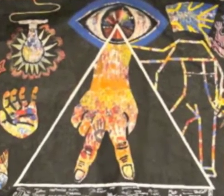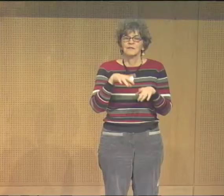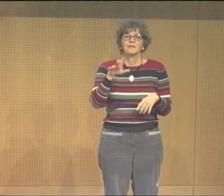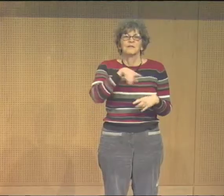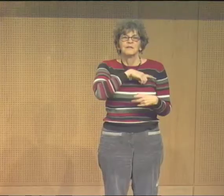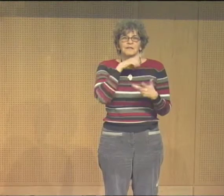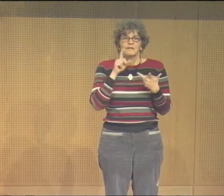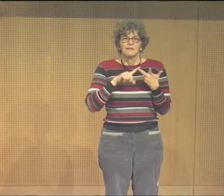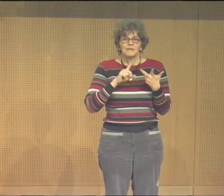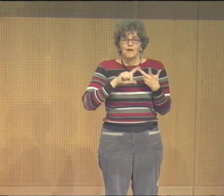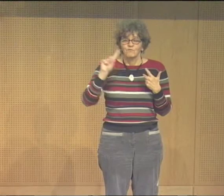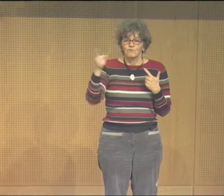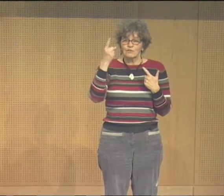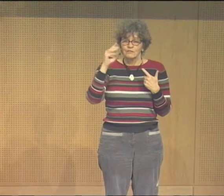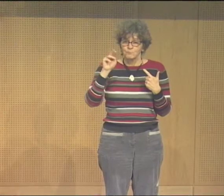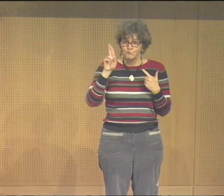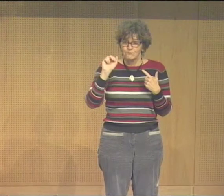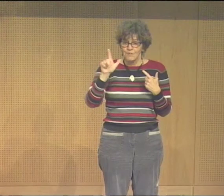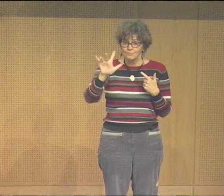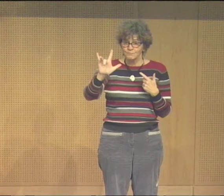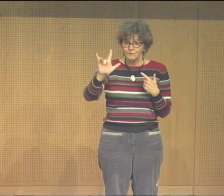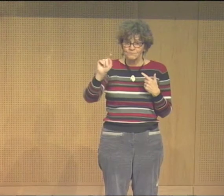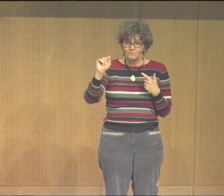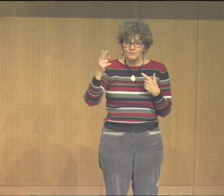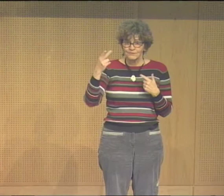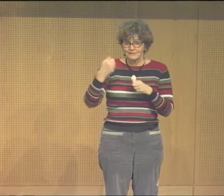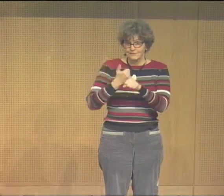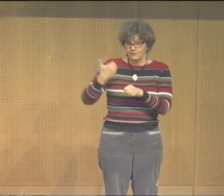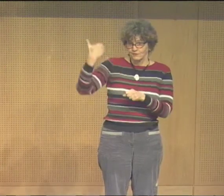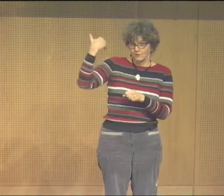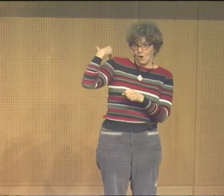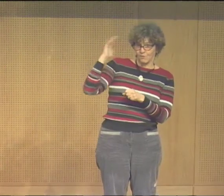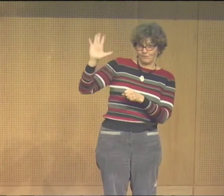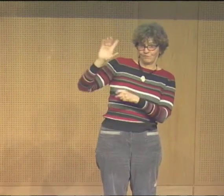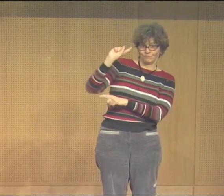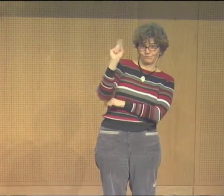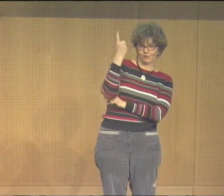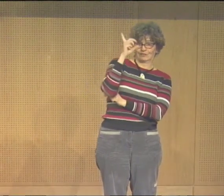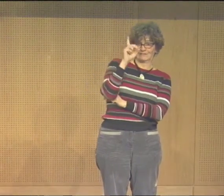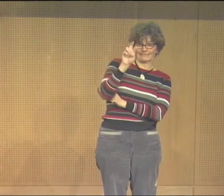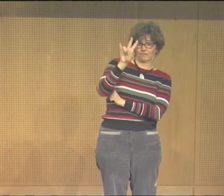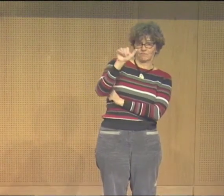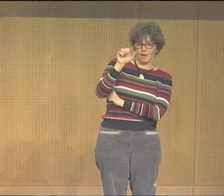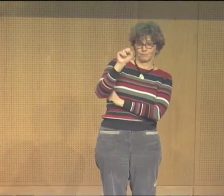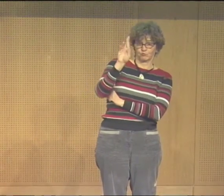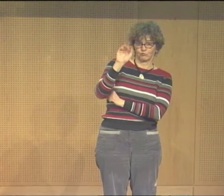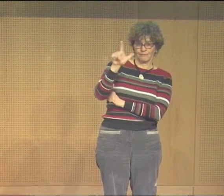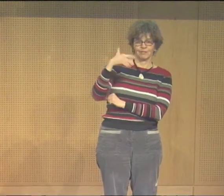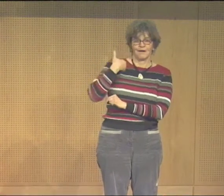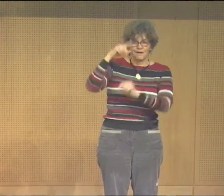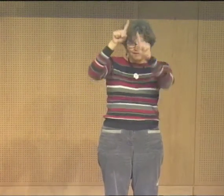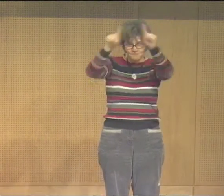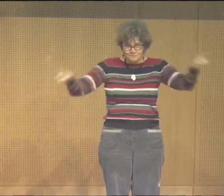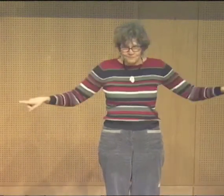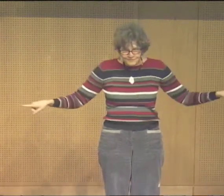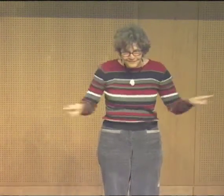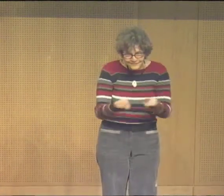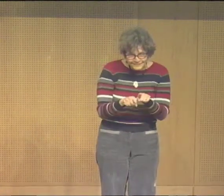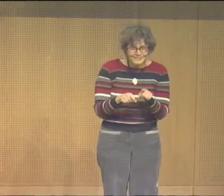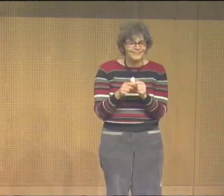Of the Divya mural and then the updated Divya mural, the old one that was made 25 years ago, that mural had a